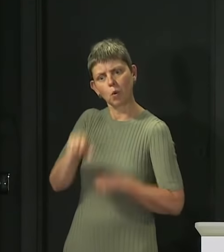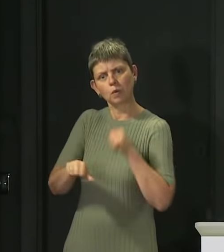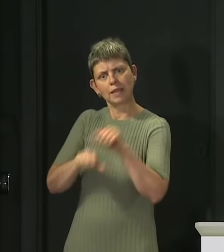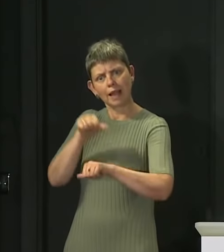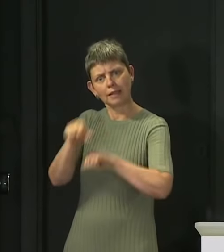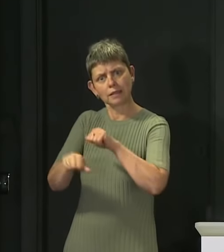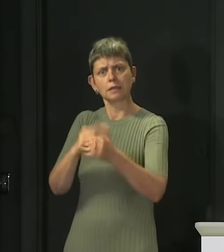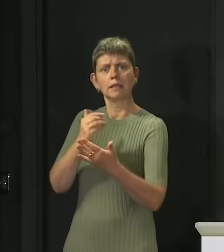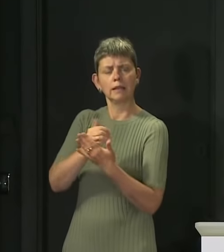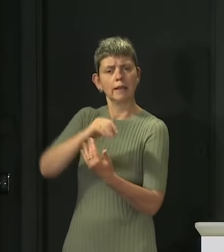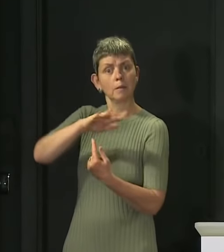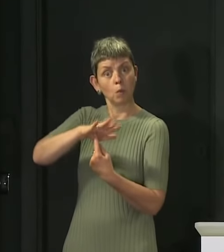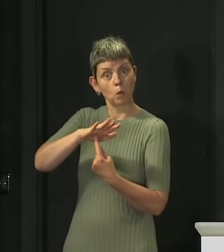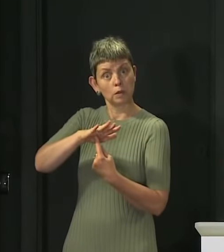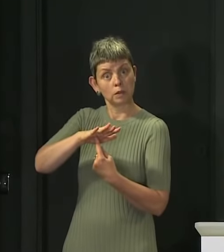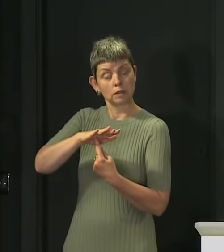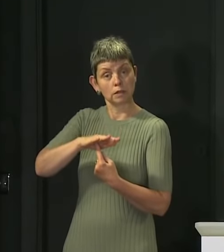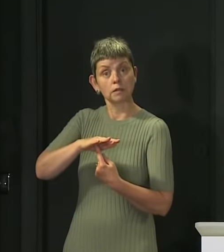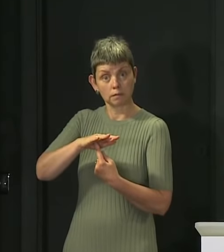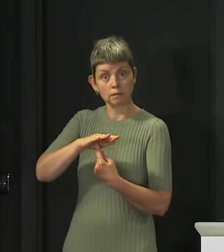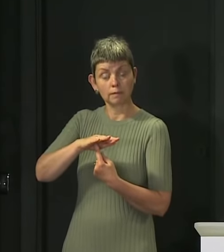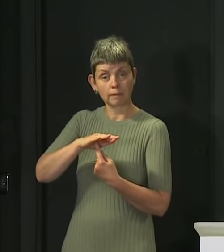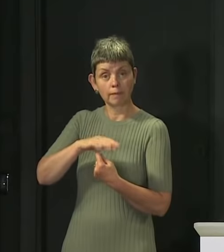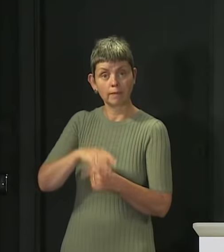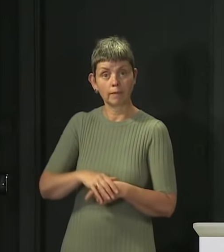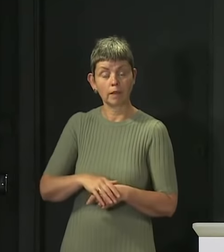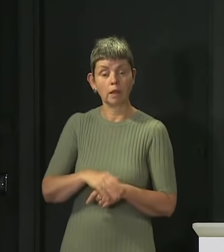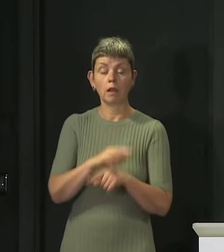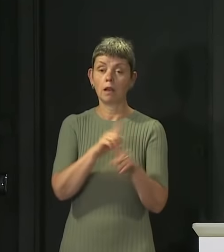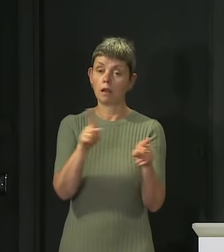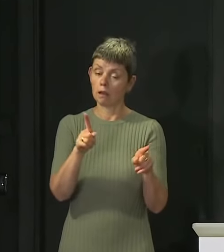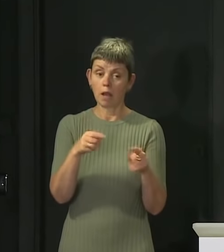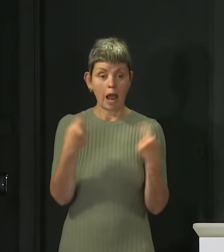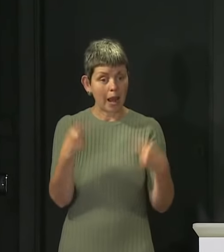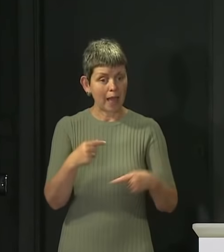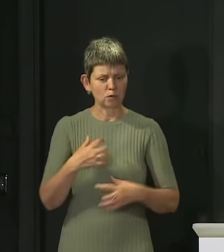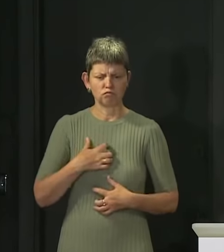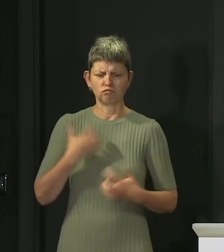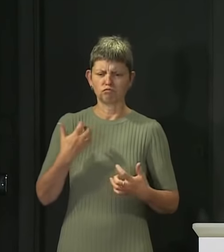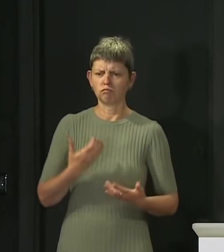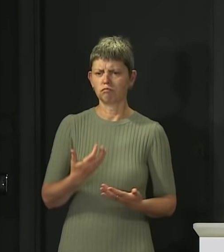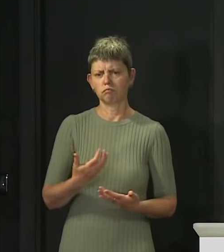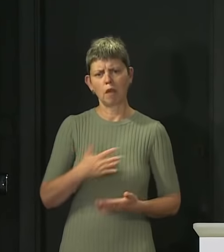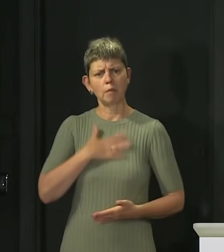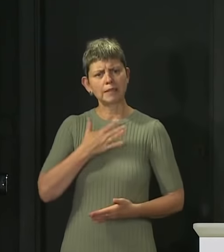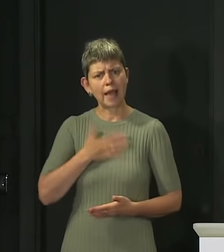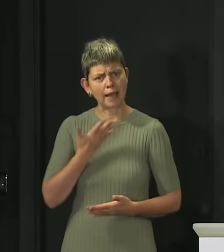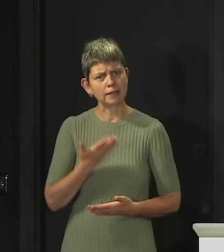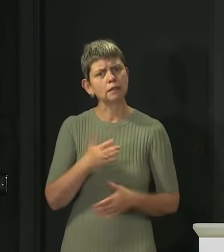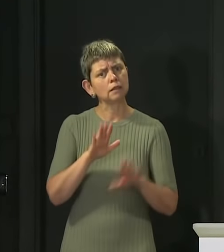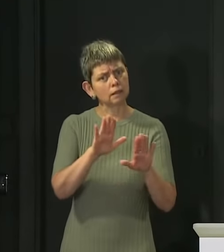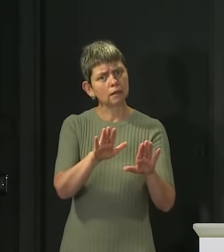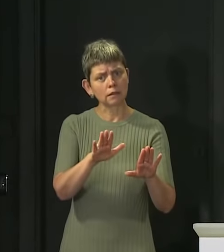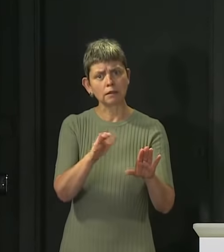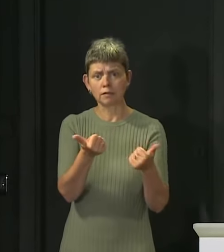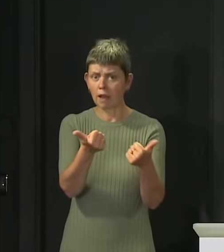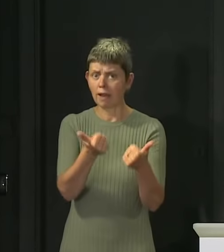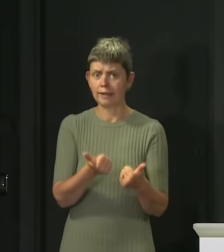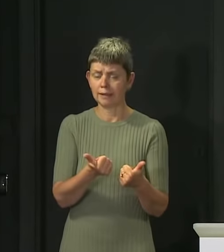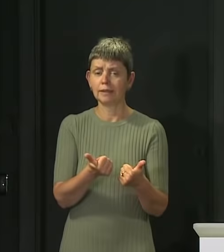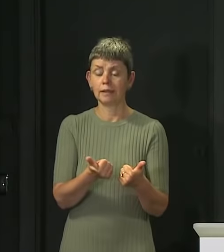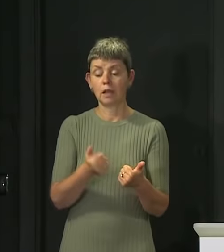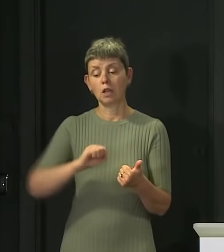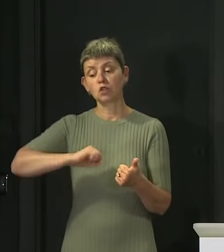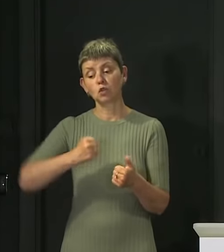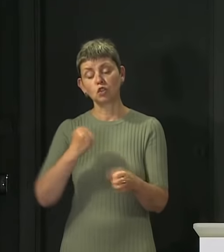so important. And I would ask people, you know, young people, you're entitled to be angry, you're entitled to feel that this is not just, and the government will